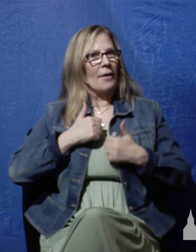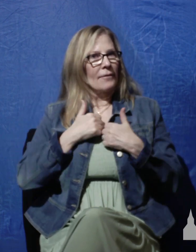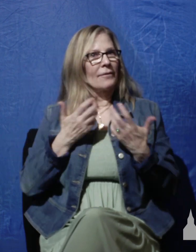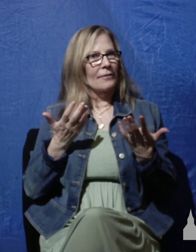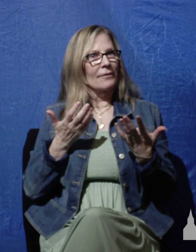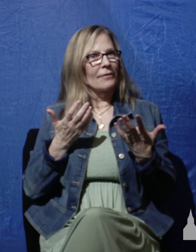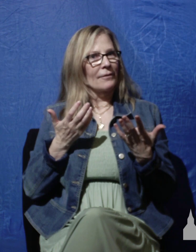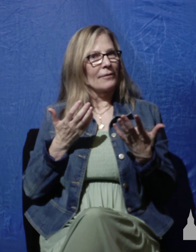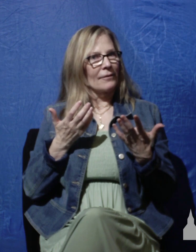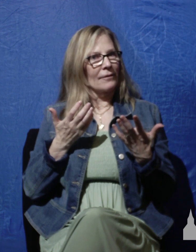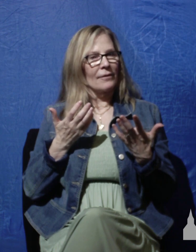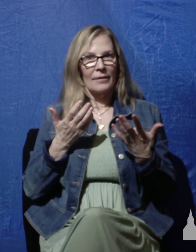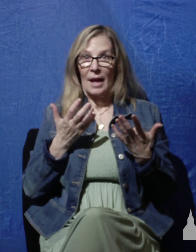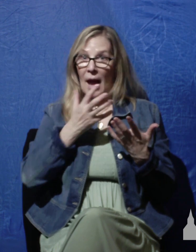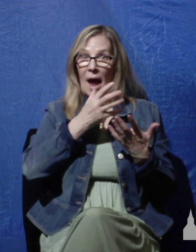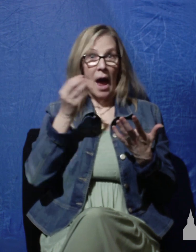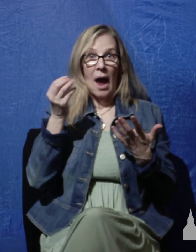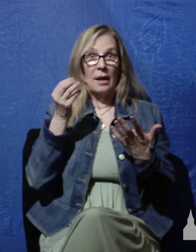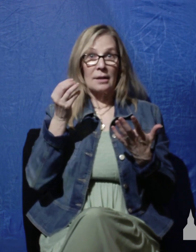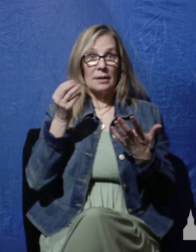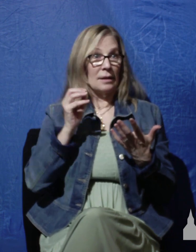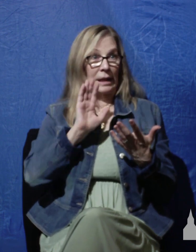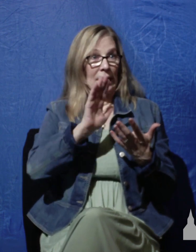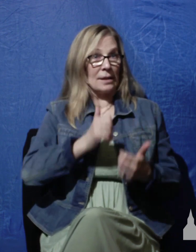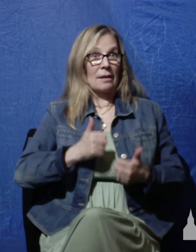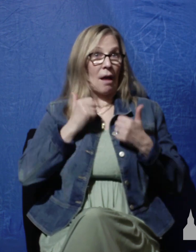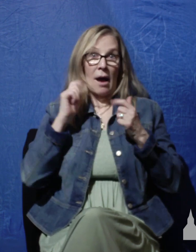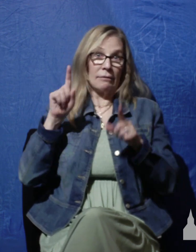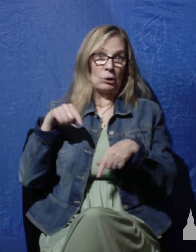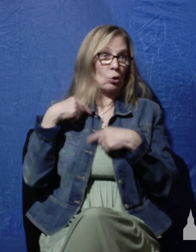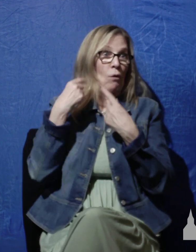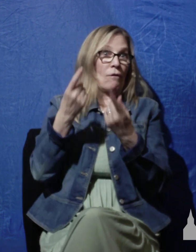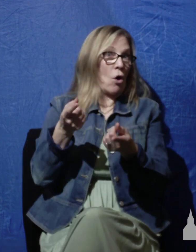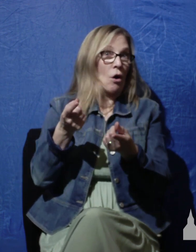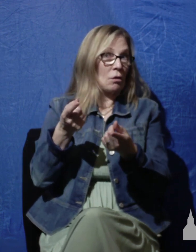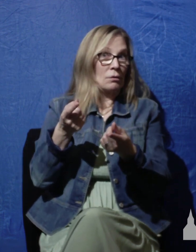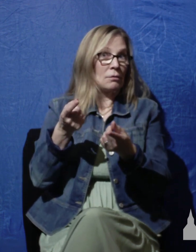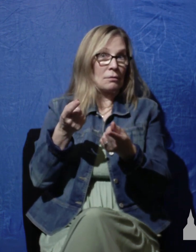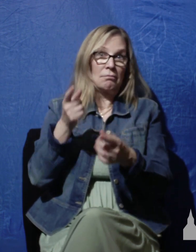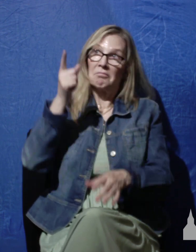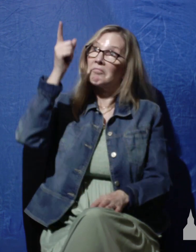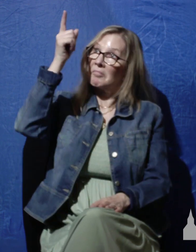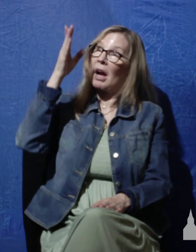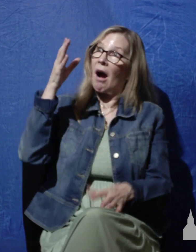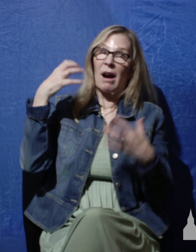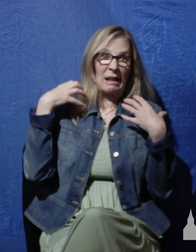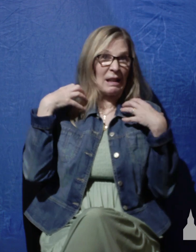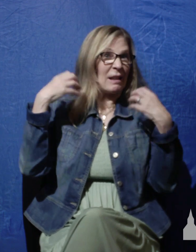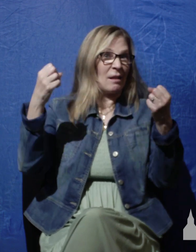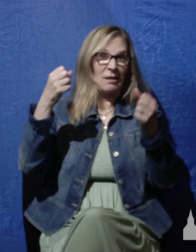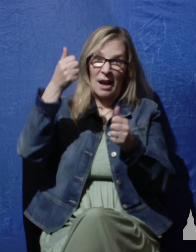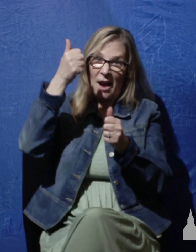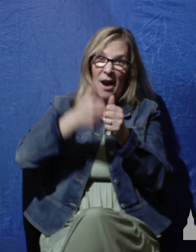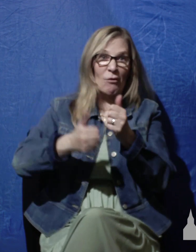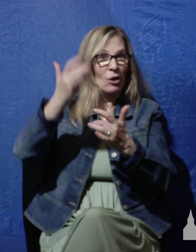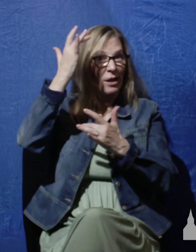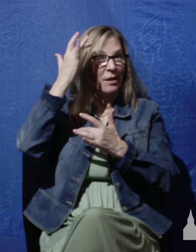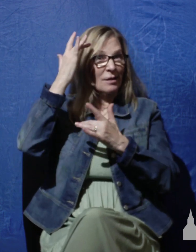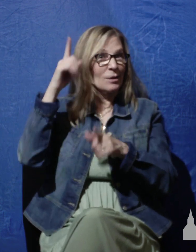life. And in his life, up to this point, in David's life, God had healed him of every illness that he ever